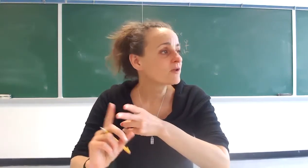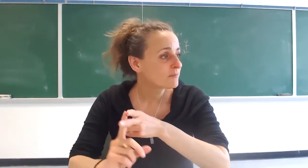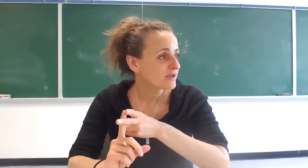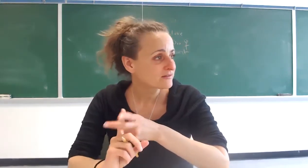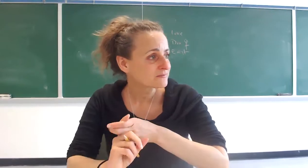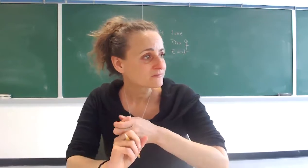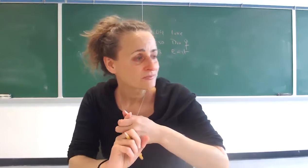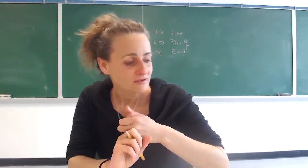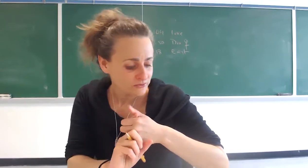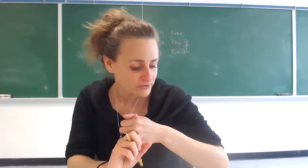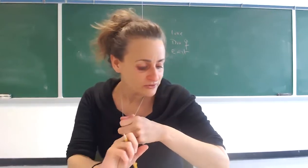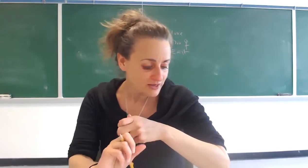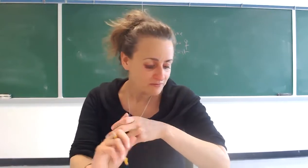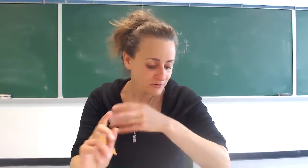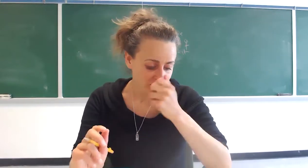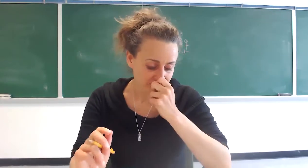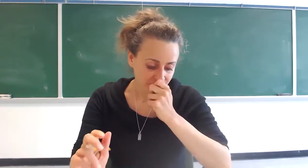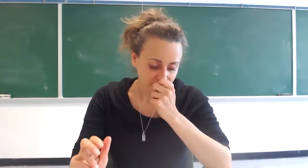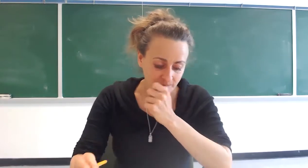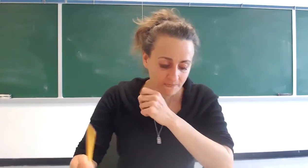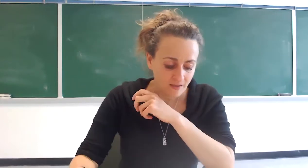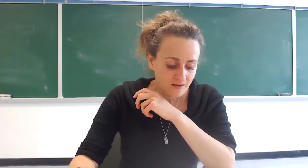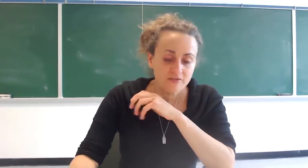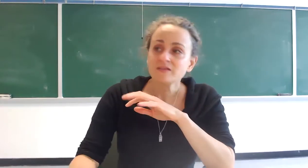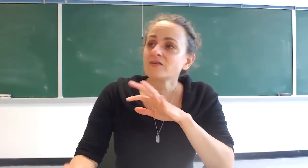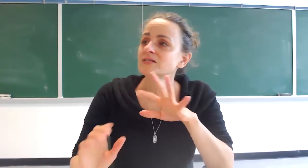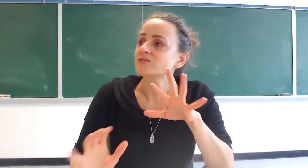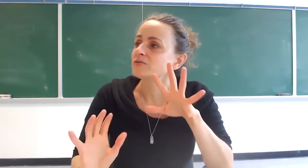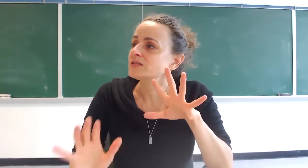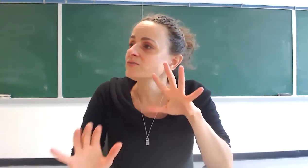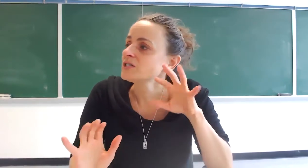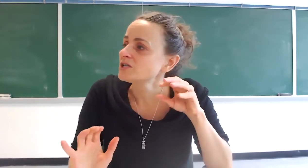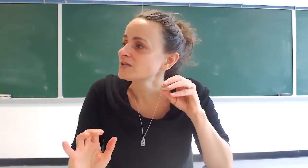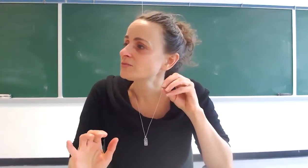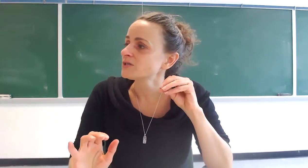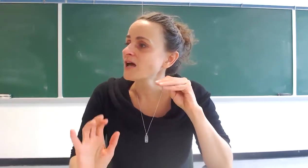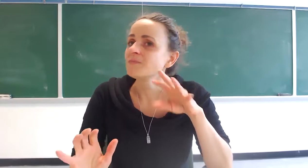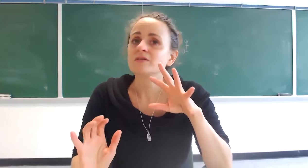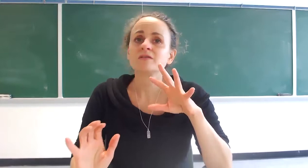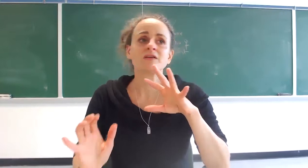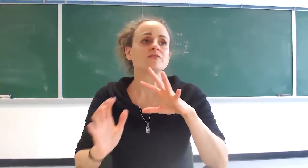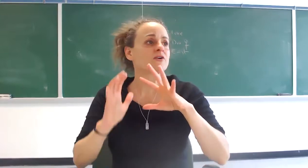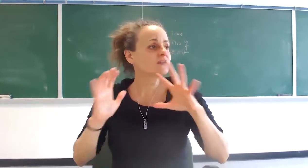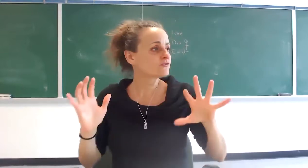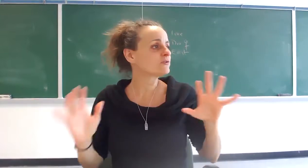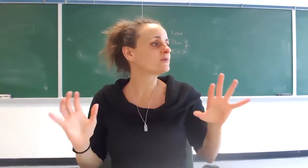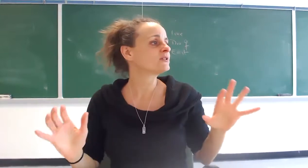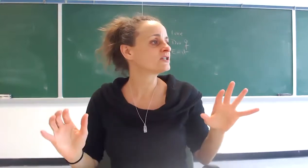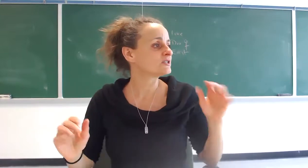compassion so we're going to look at both these are two situations which happened in very extreme conditions